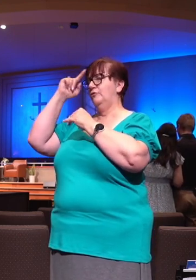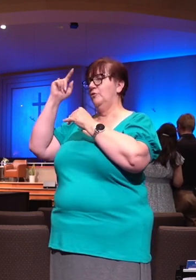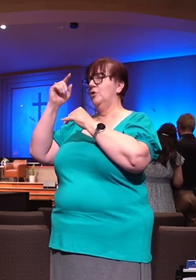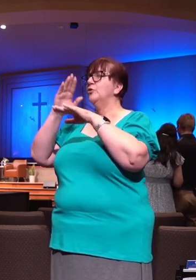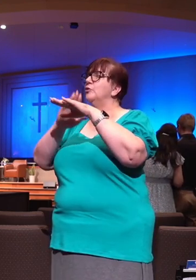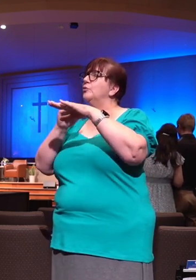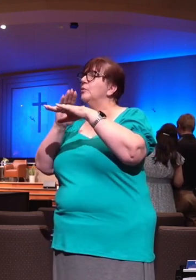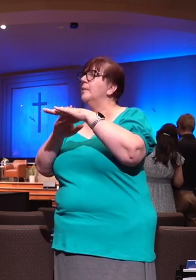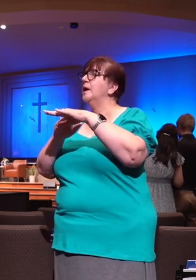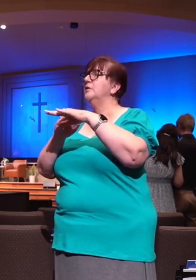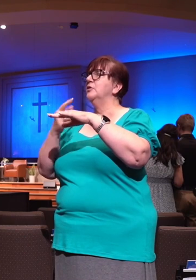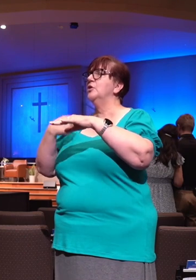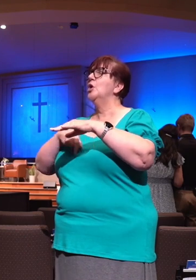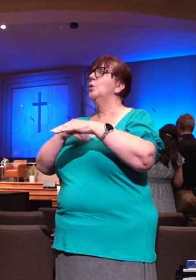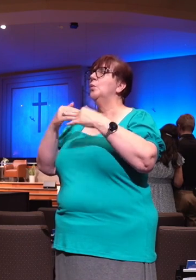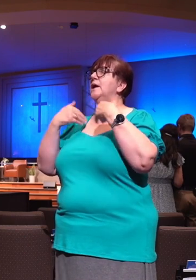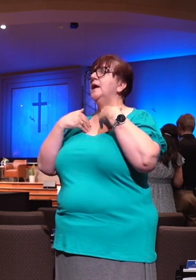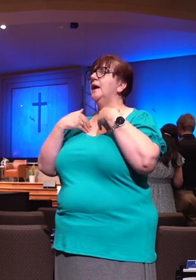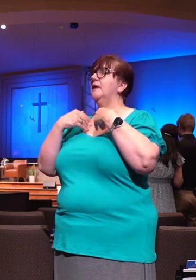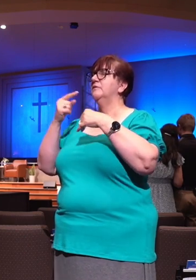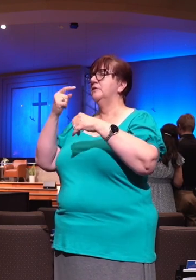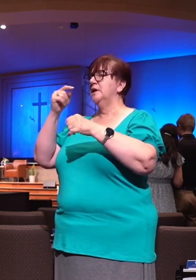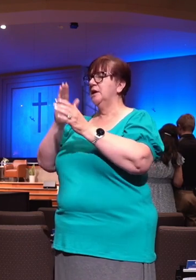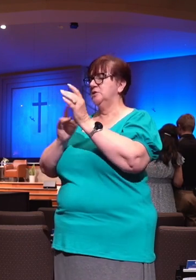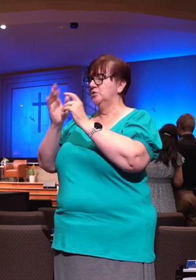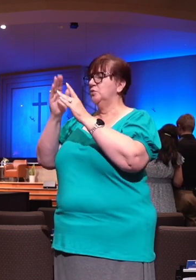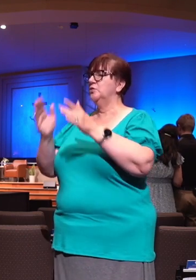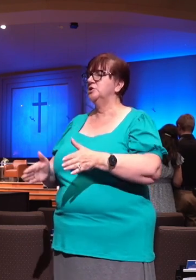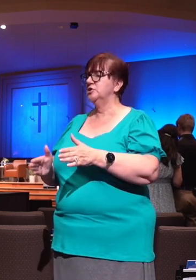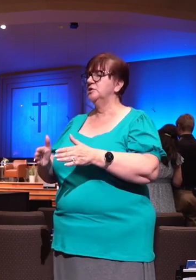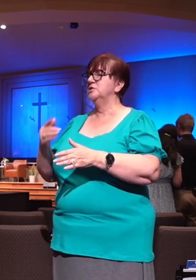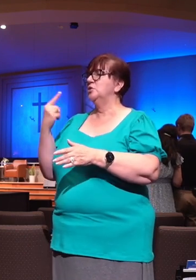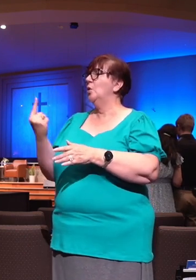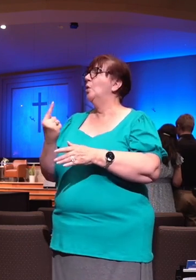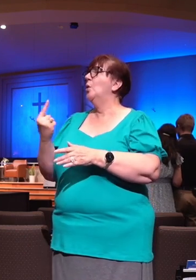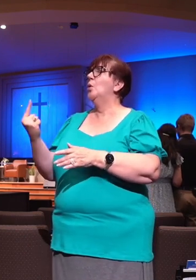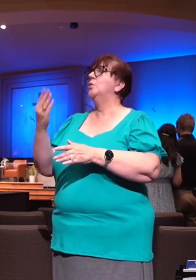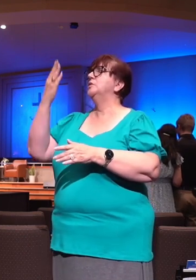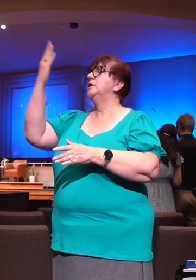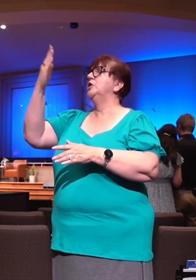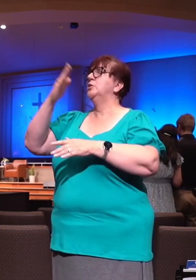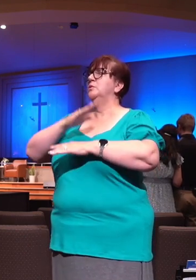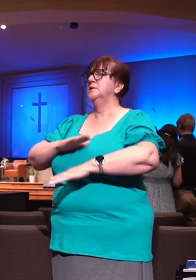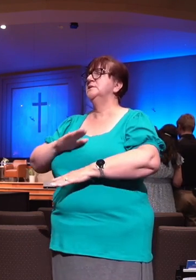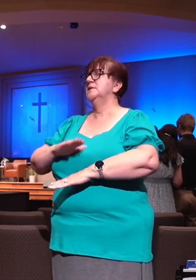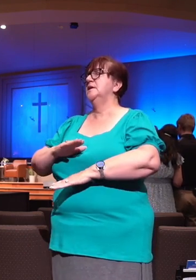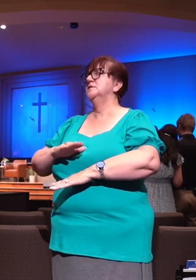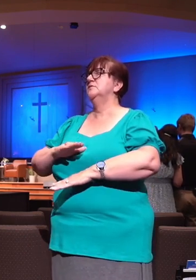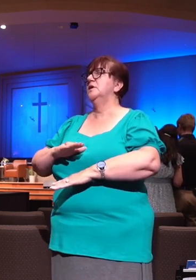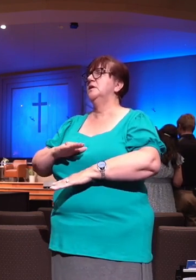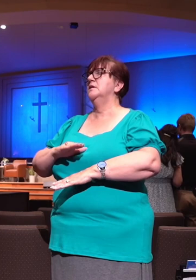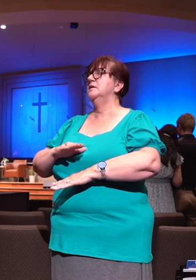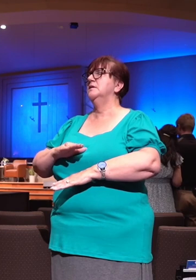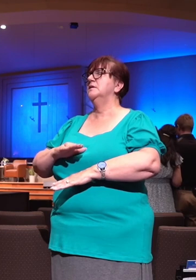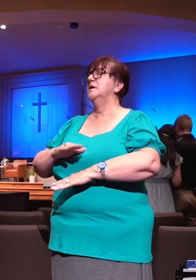as believers that only you can satisfy. God, may we turn to your word. May we turn to